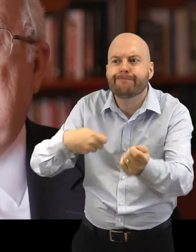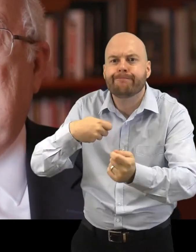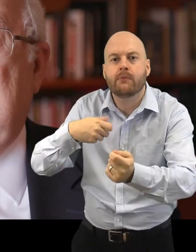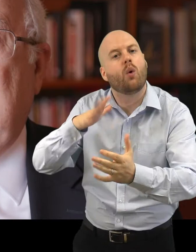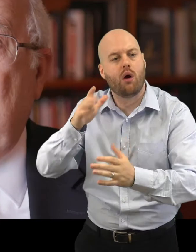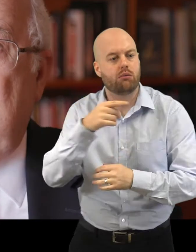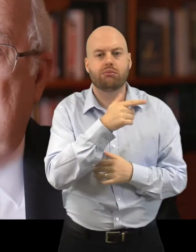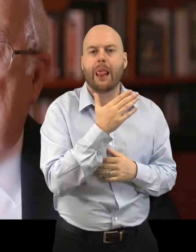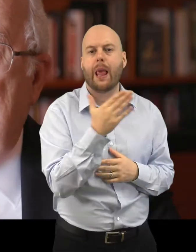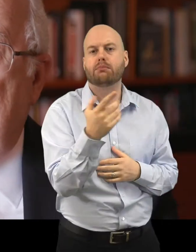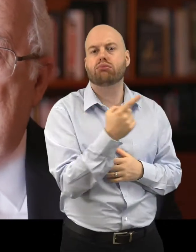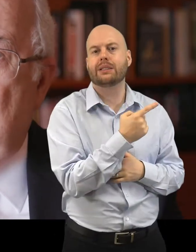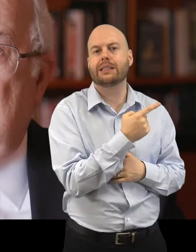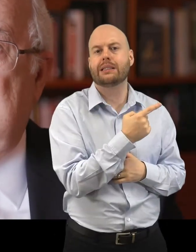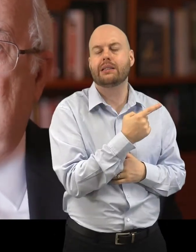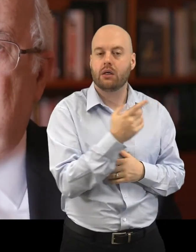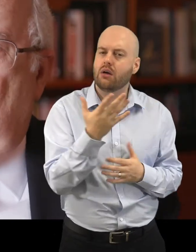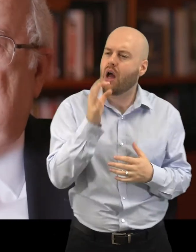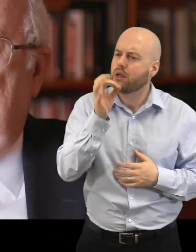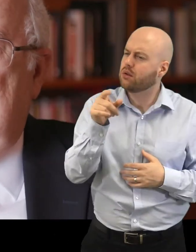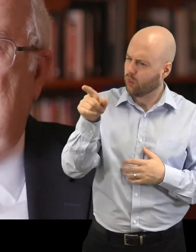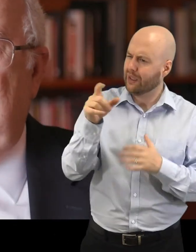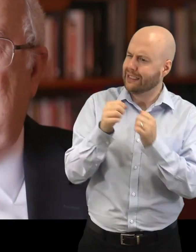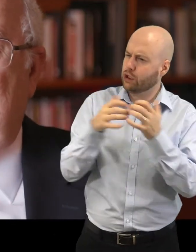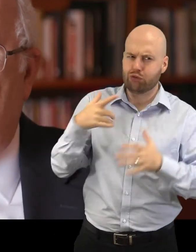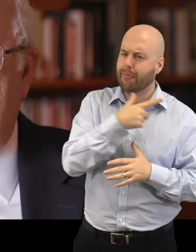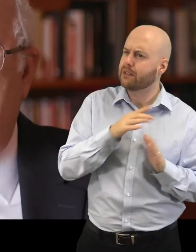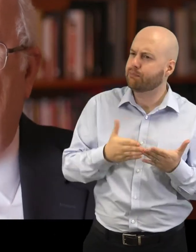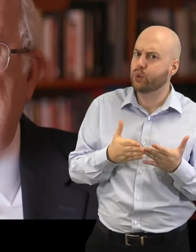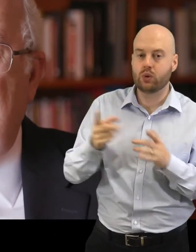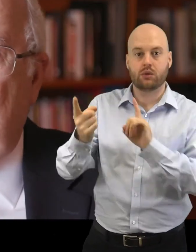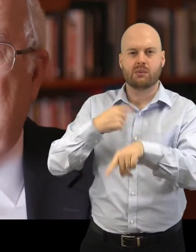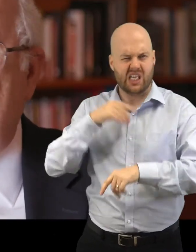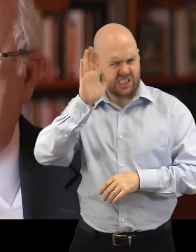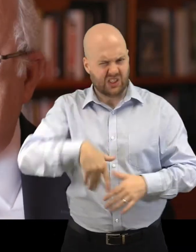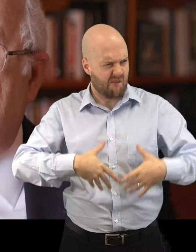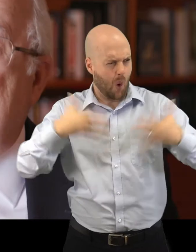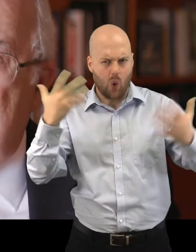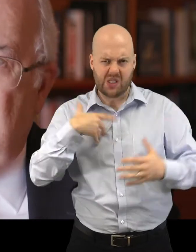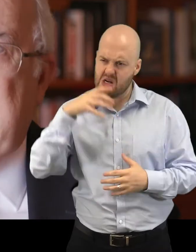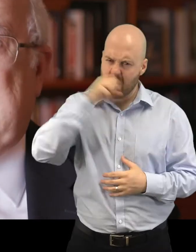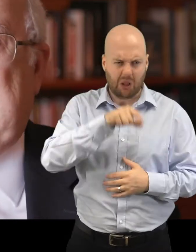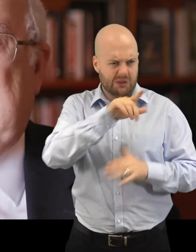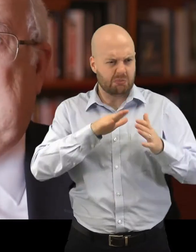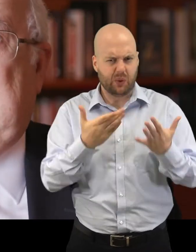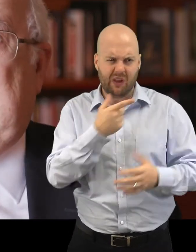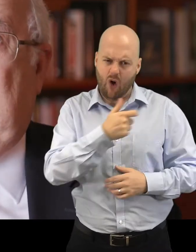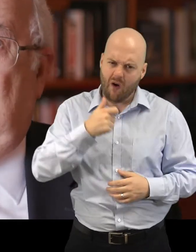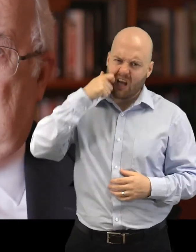So, you disagree with this book? I said, of course I disagree with this book. It's an offensive book and so on and so forth. I said, fine. Would you